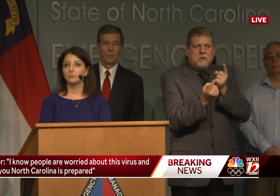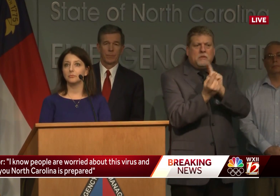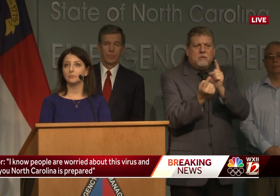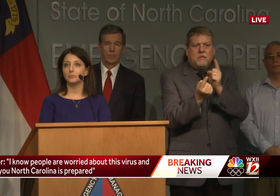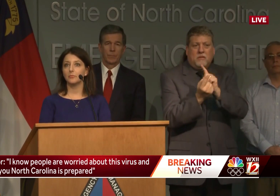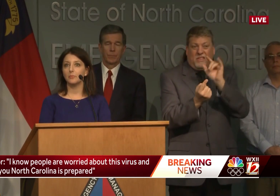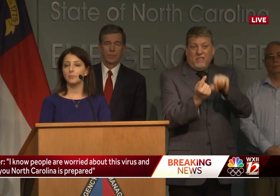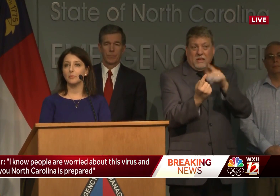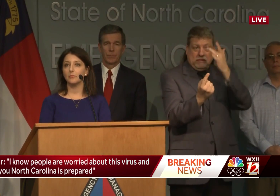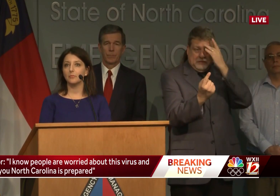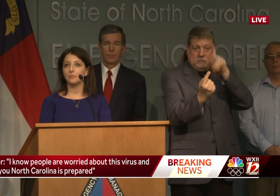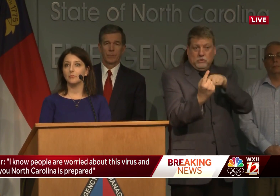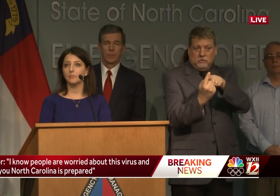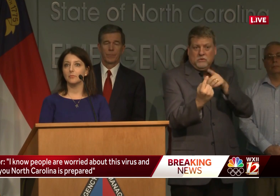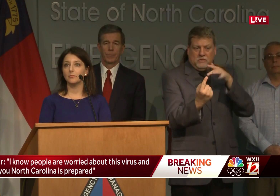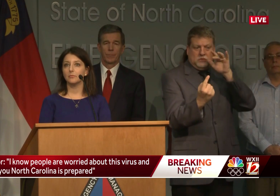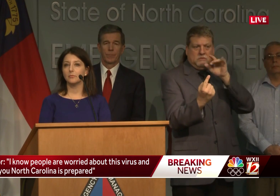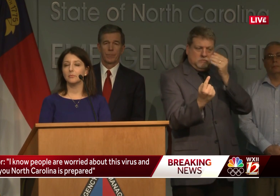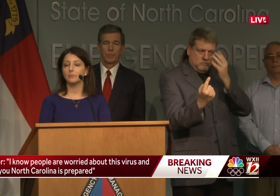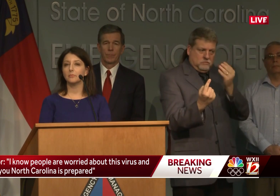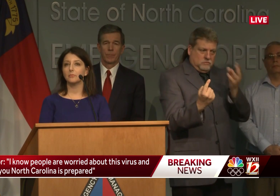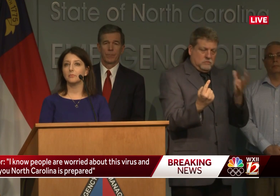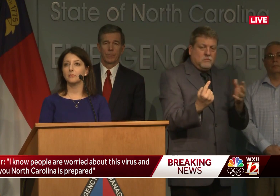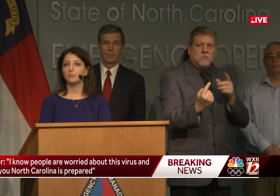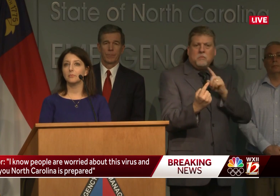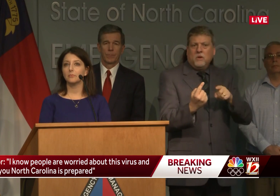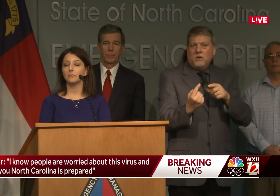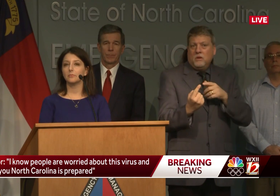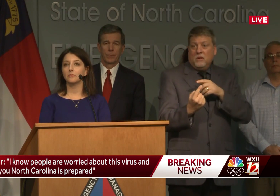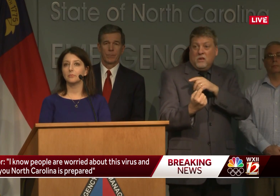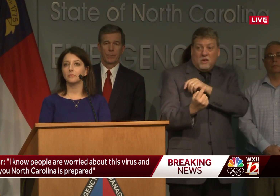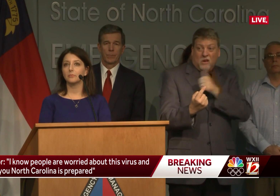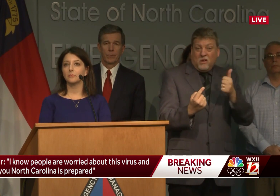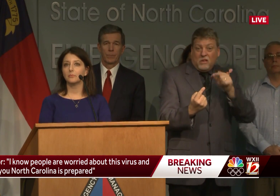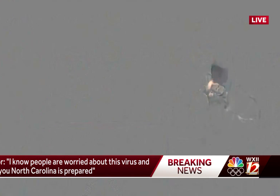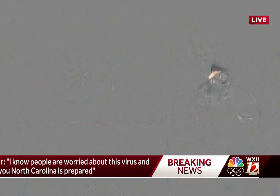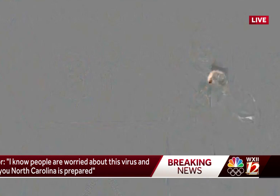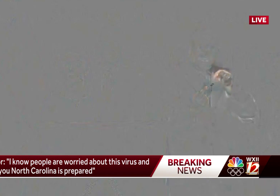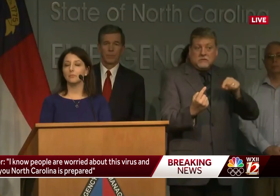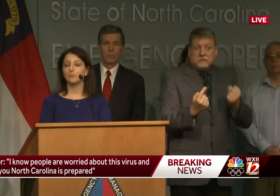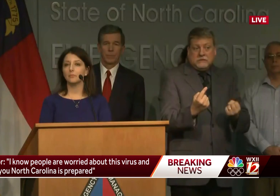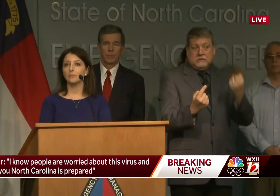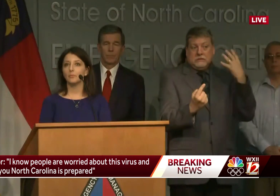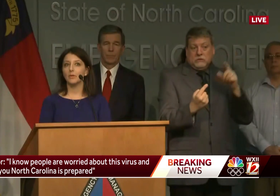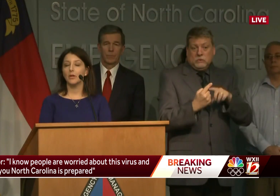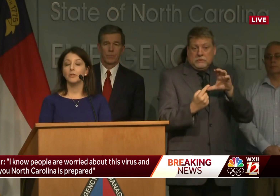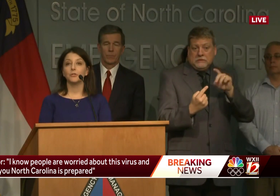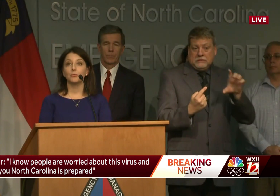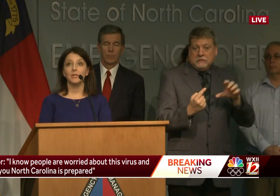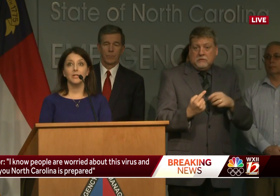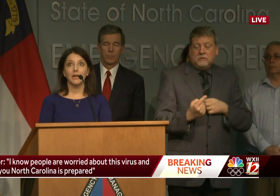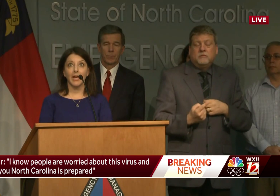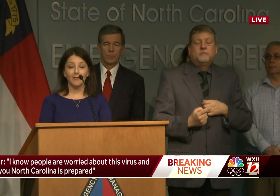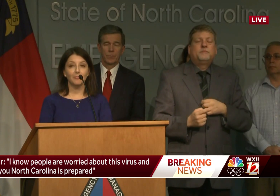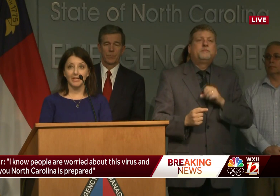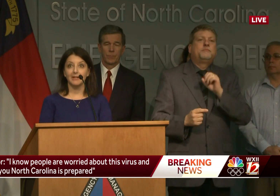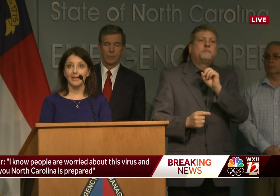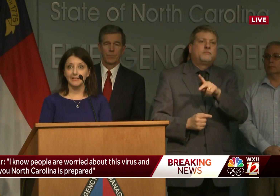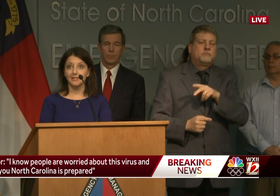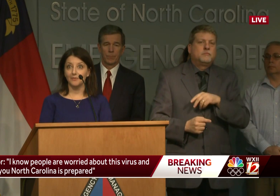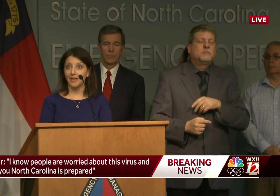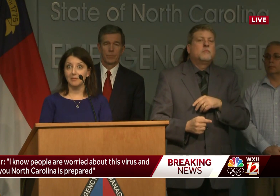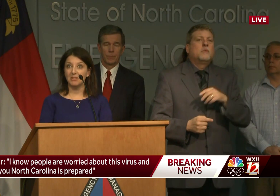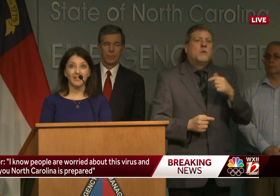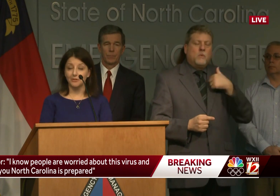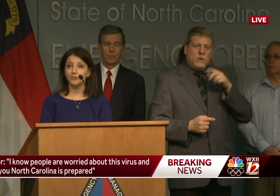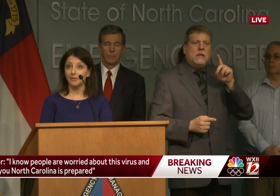person, have you sent any additional testing or samples up to the CDC? So we have been